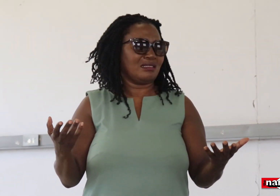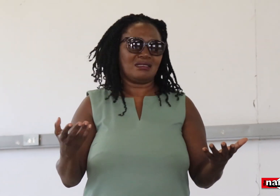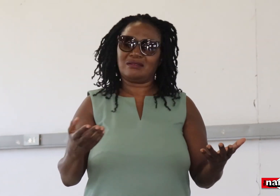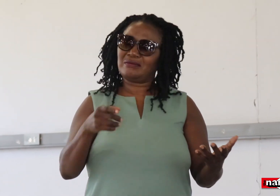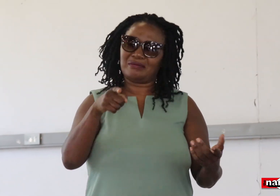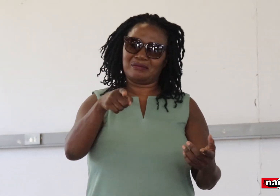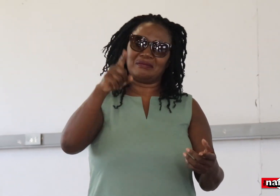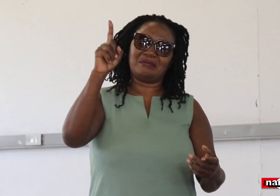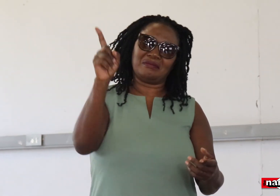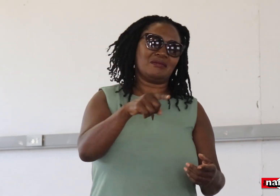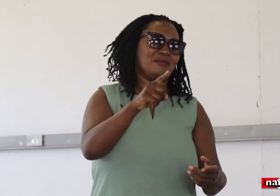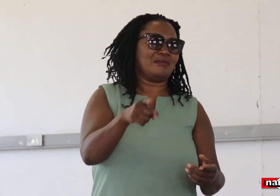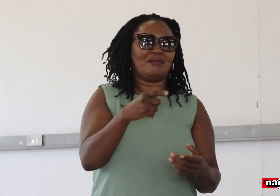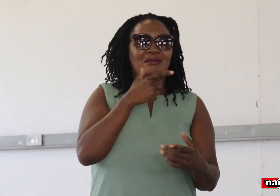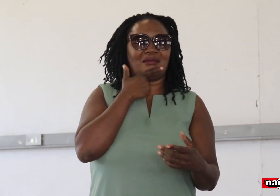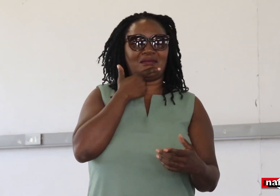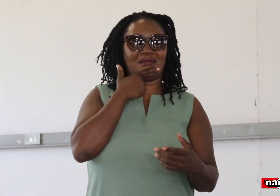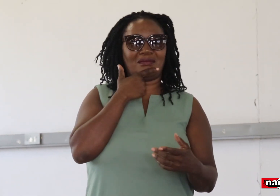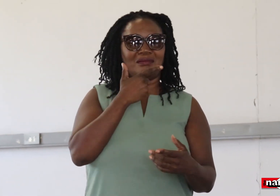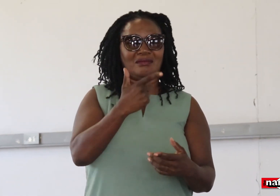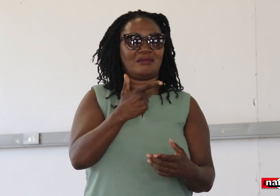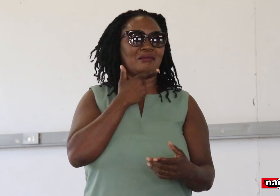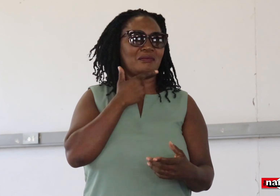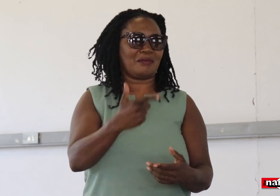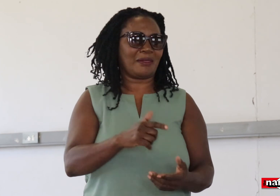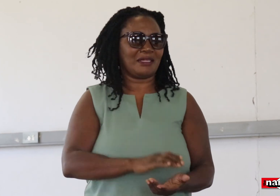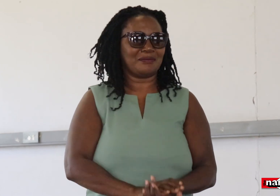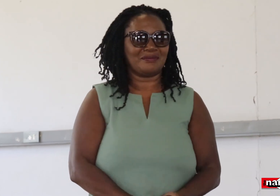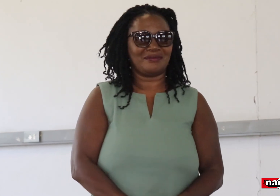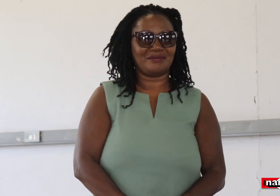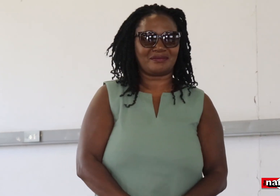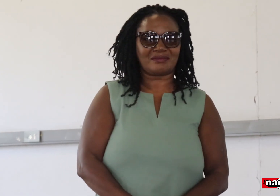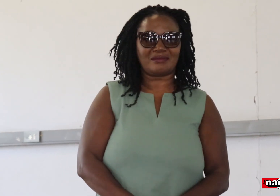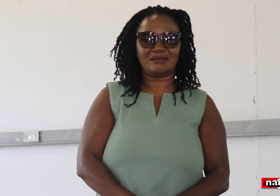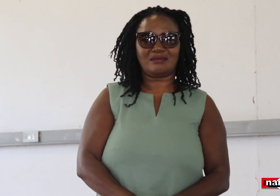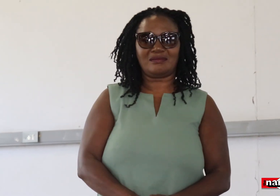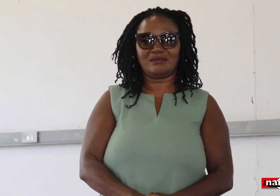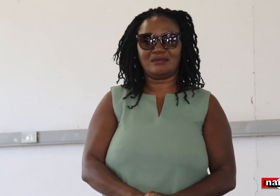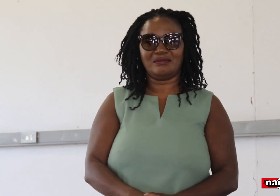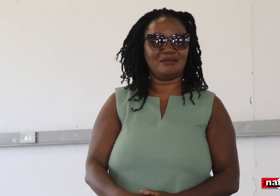But they, they are the ones who are blocking us. So thanks very much.